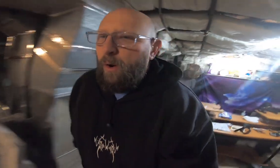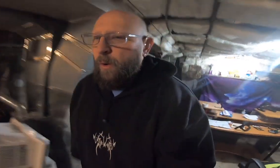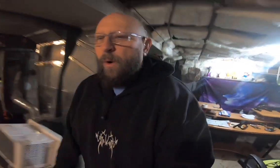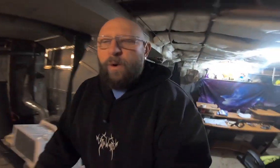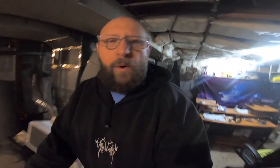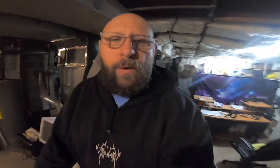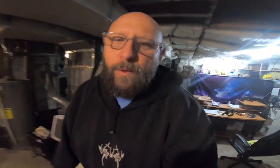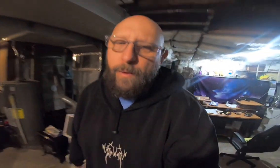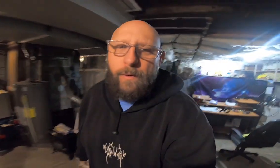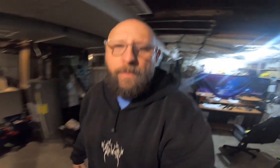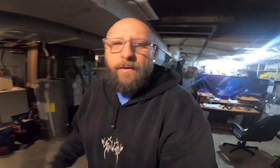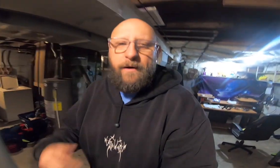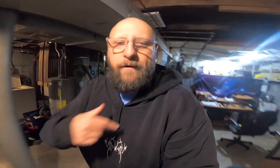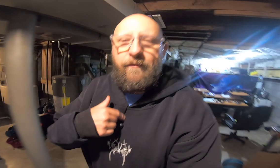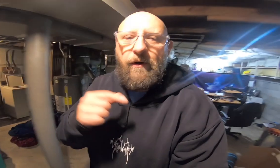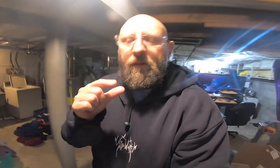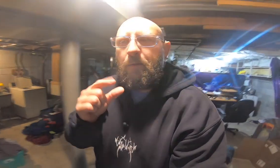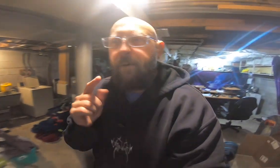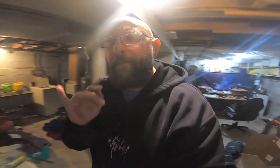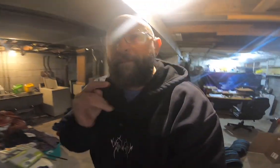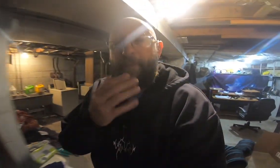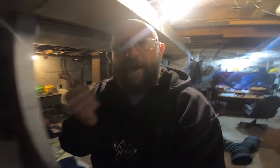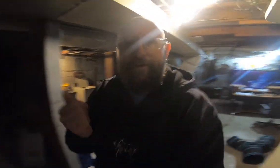Woo! I feel a little bit better.